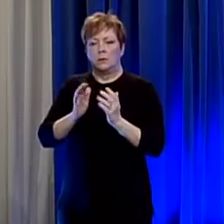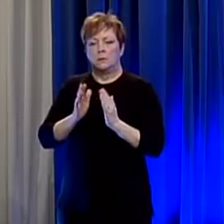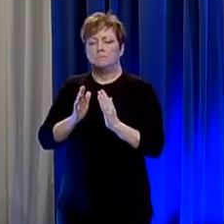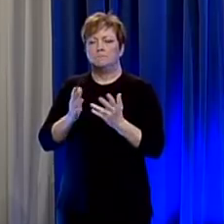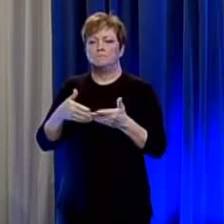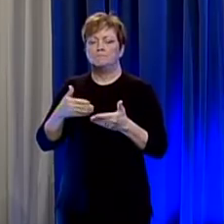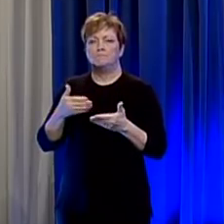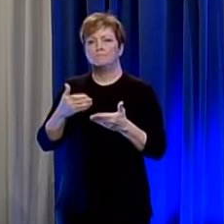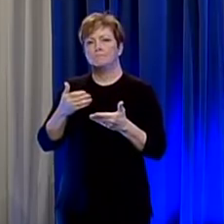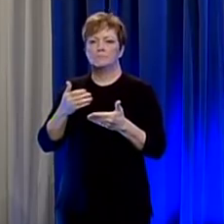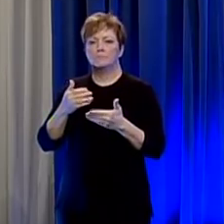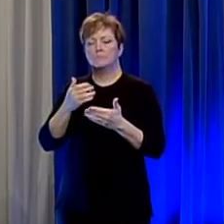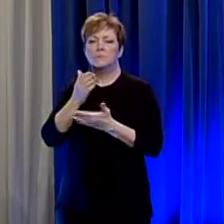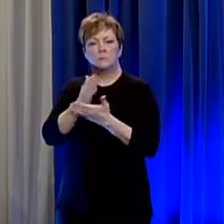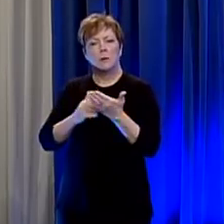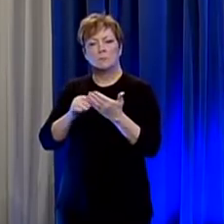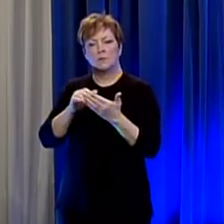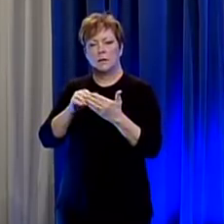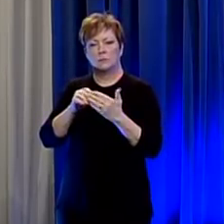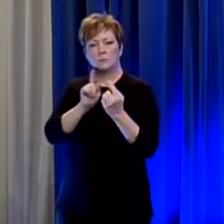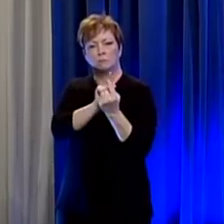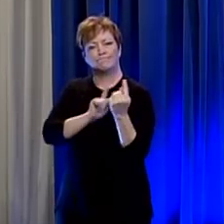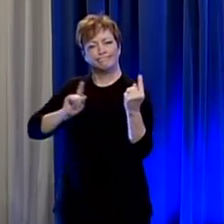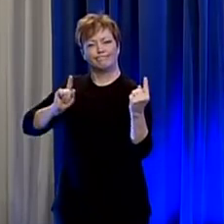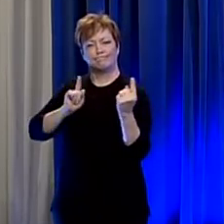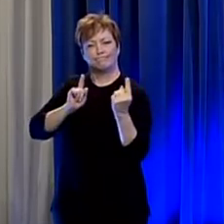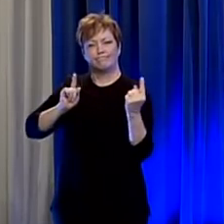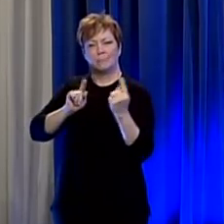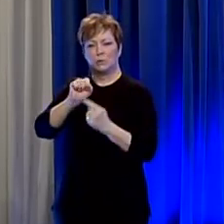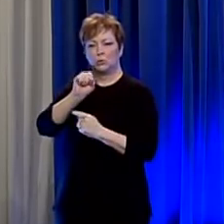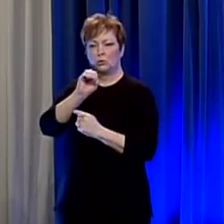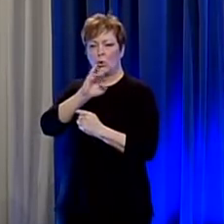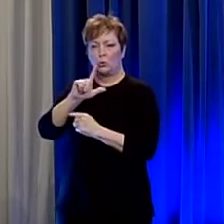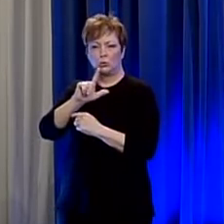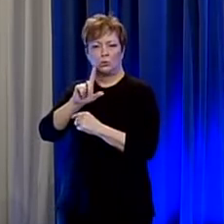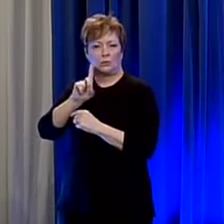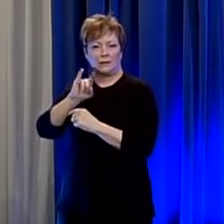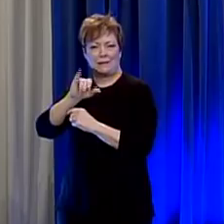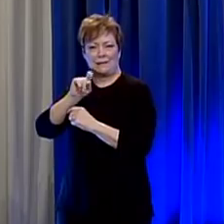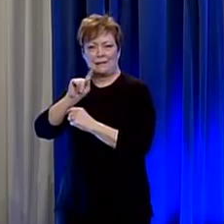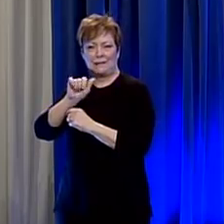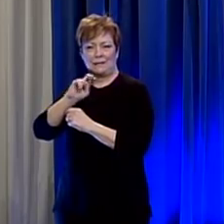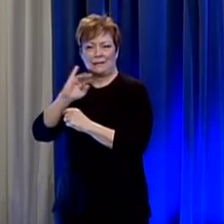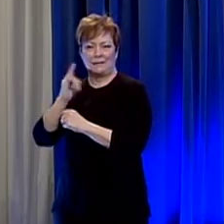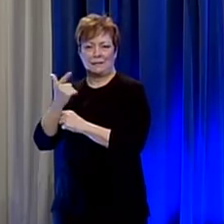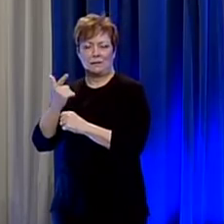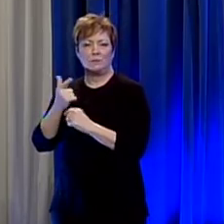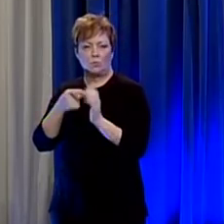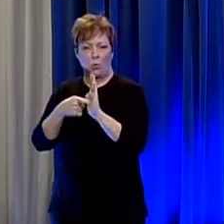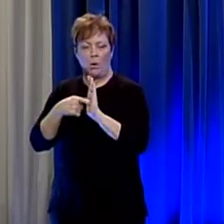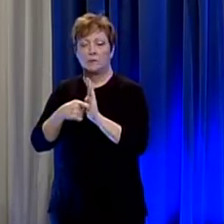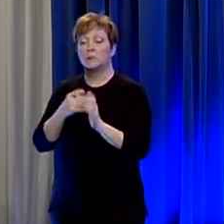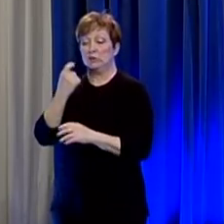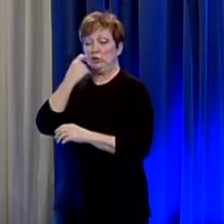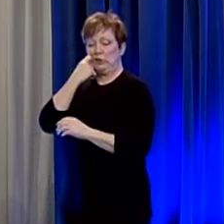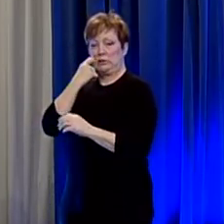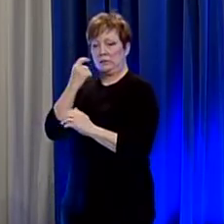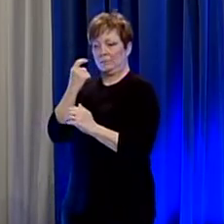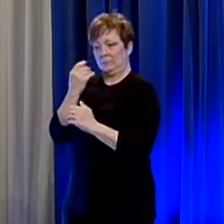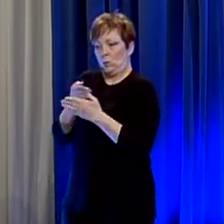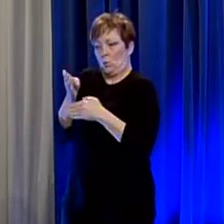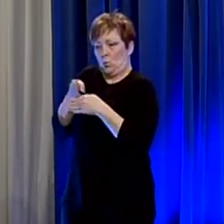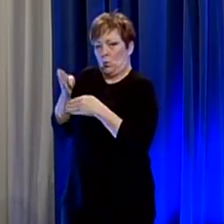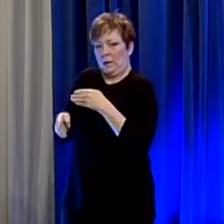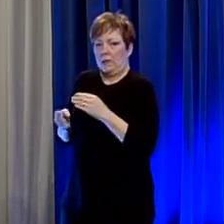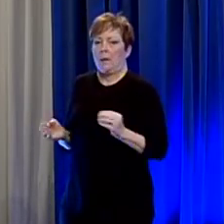around certain social social distancing requirements there have been additional health orders they were issued over the weekend in